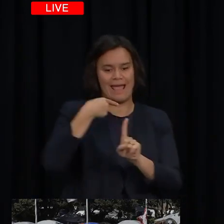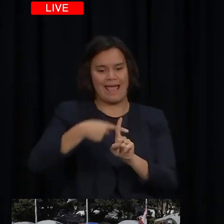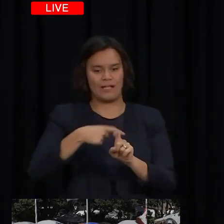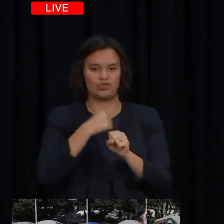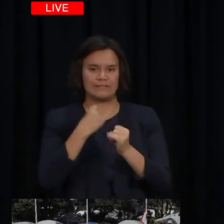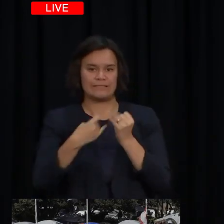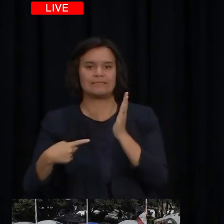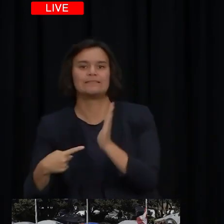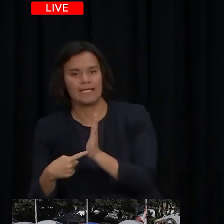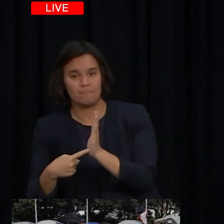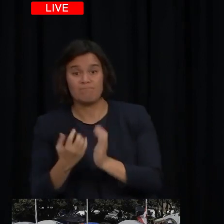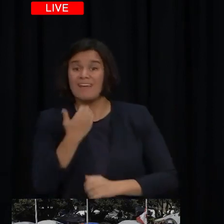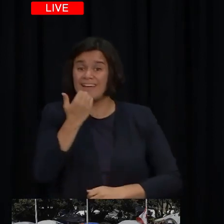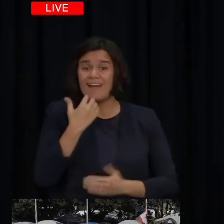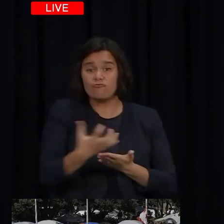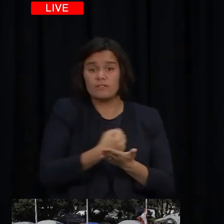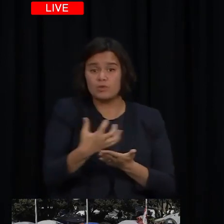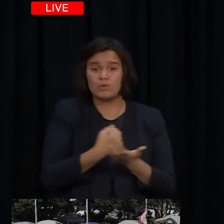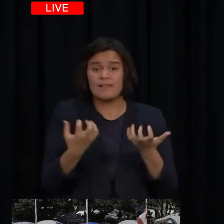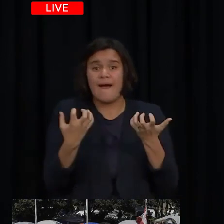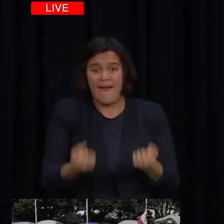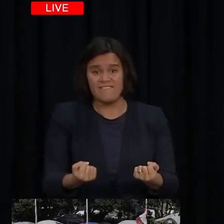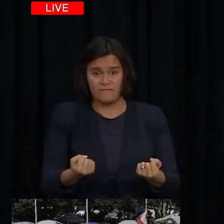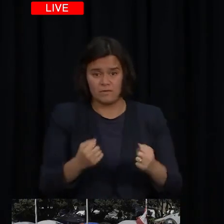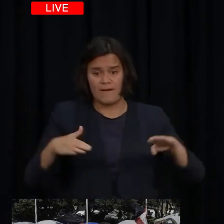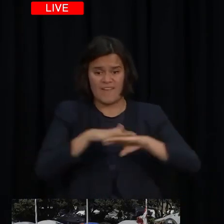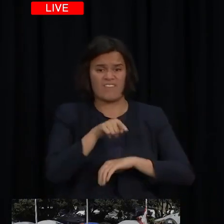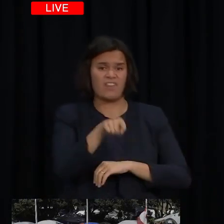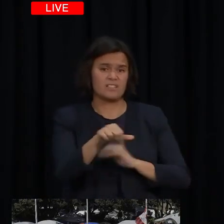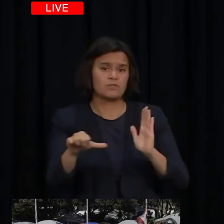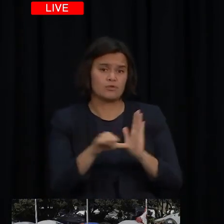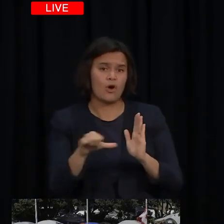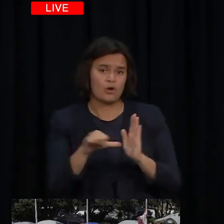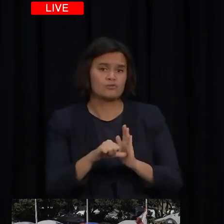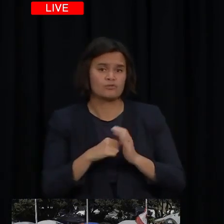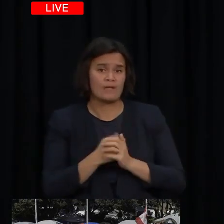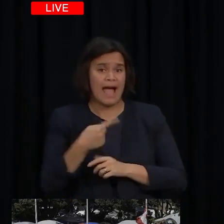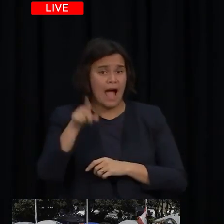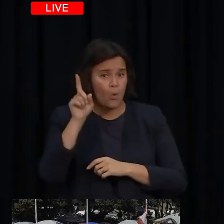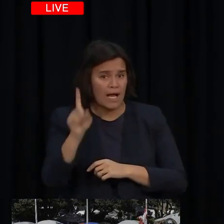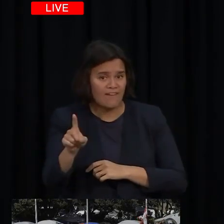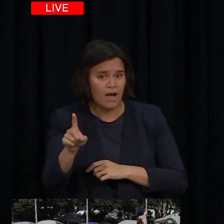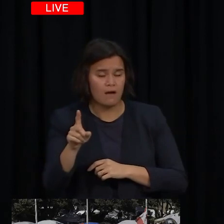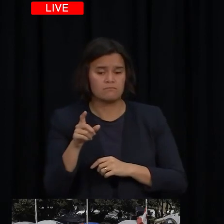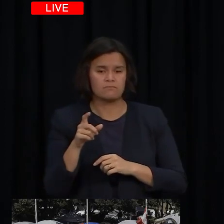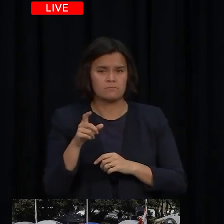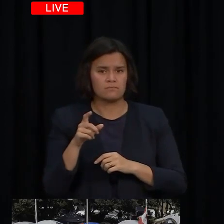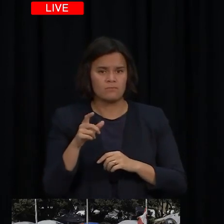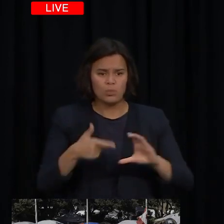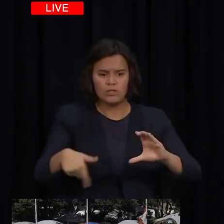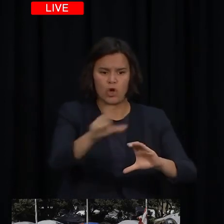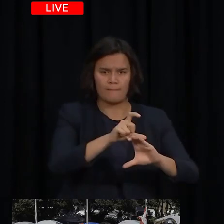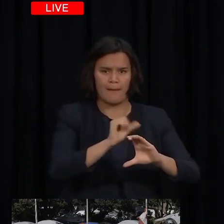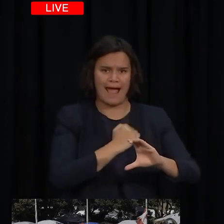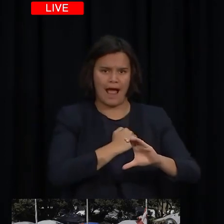We have sufficient resources in the COVID response and recovery fund to cover the costs of these announcements. However, we have taken the precaution of topping the